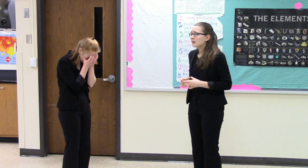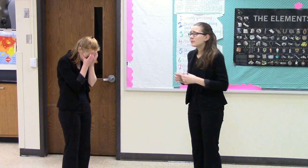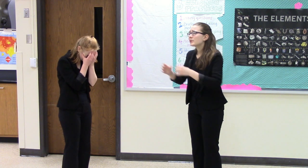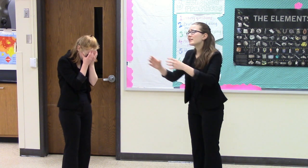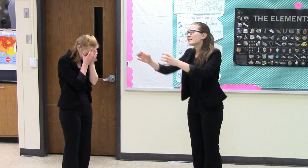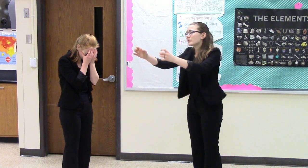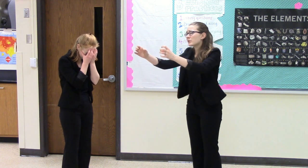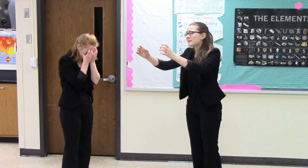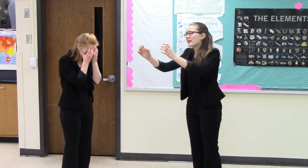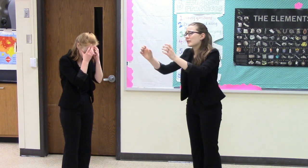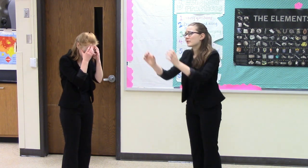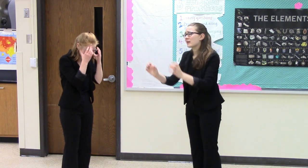Please don't upset yourself.